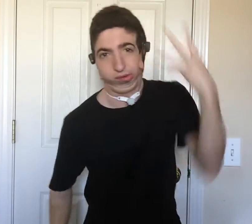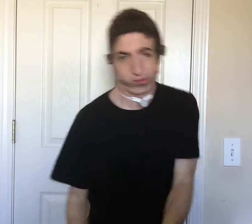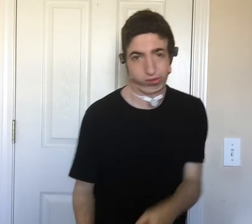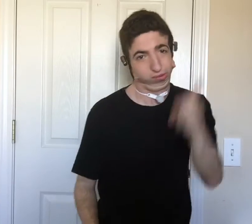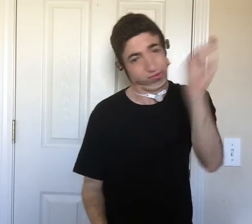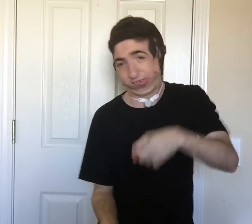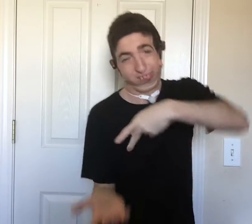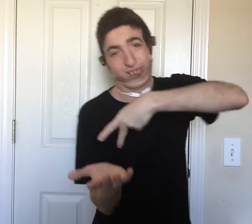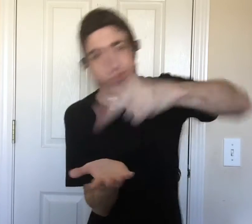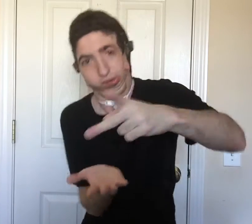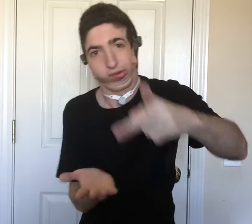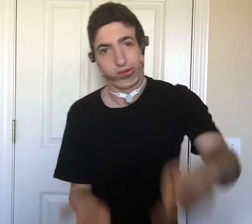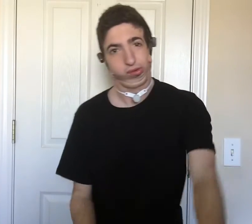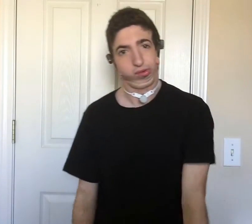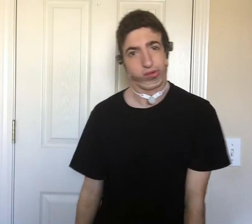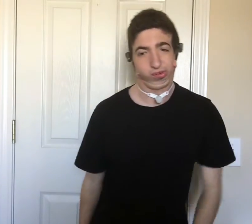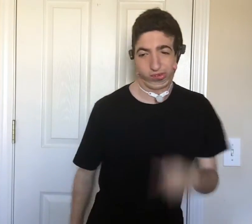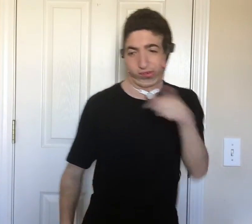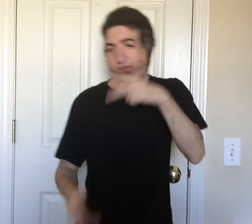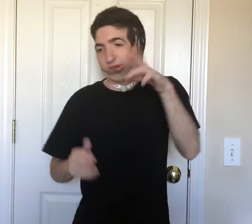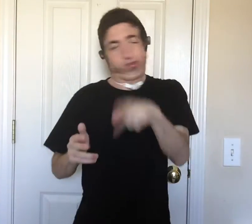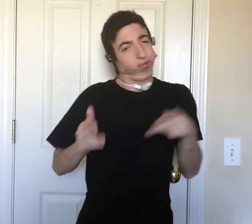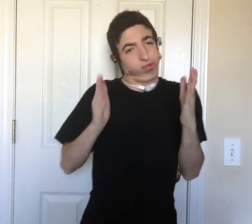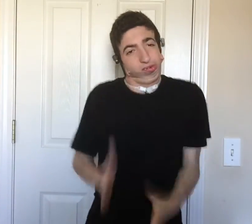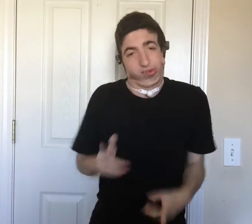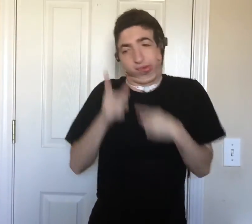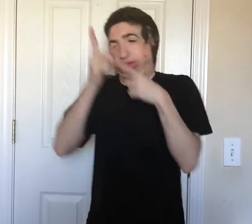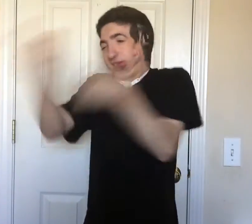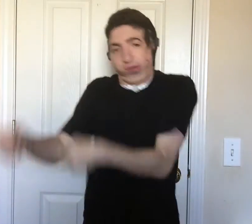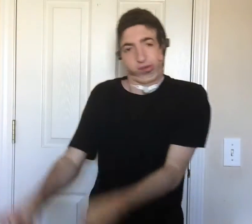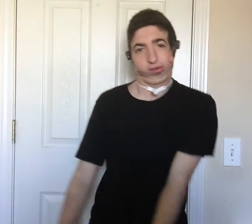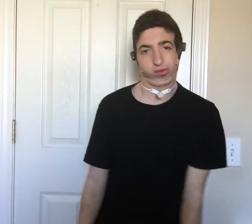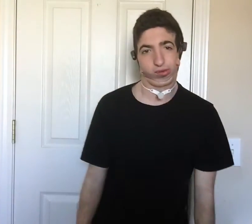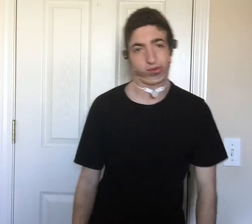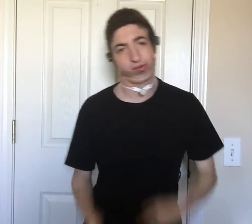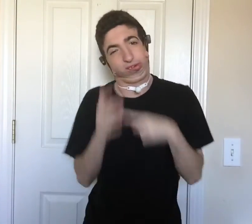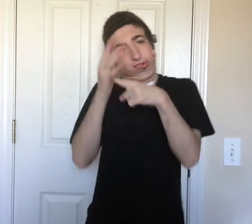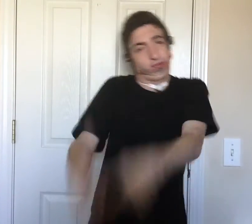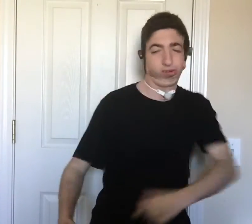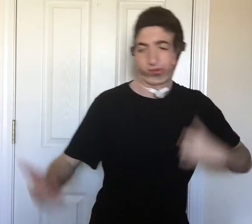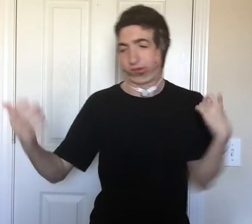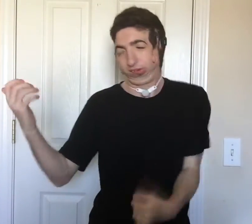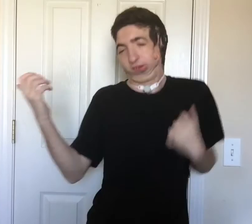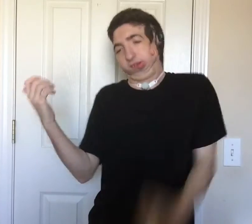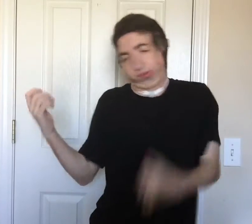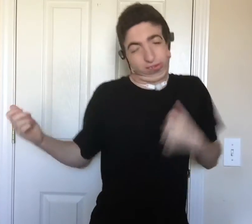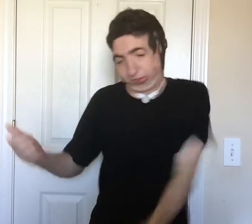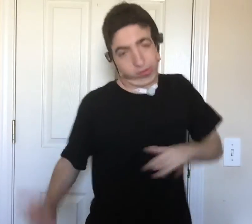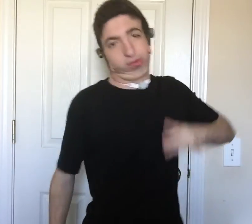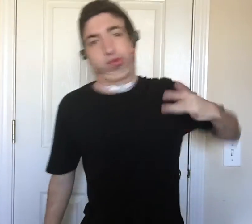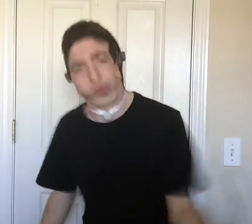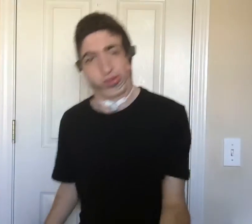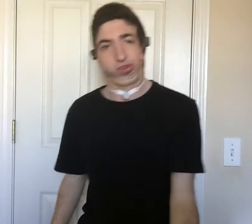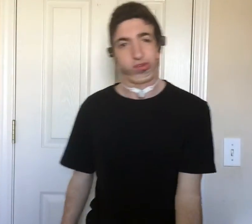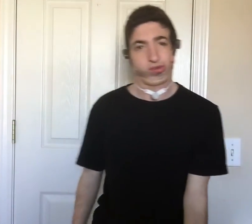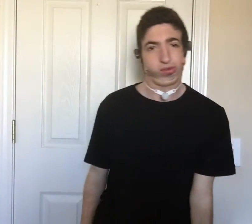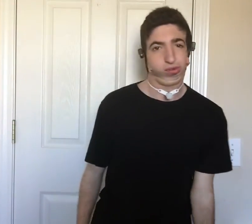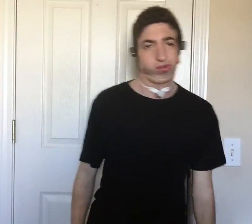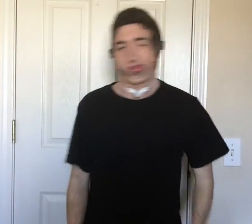Serial aisle. I need checks. I can make these rappers run like a hard drill. Rock band show you how the guitar feels. And I can care less